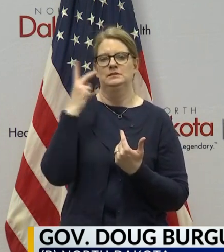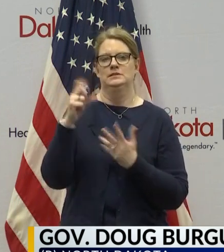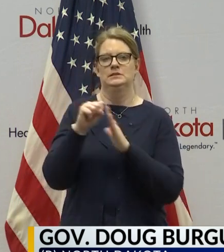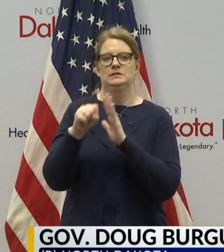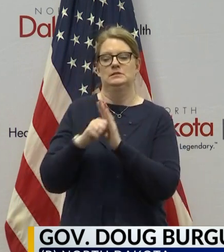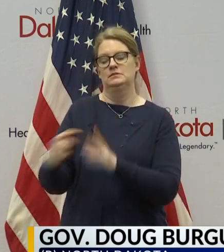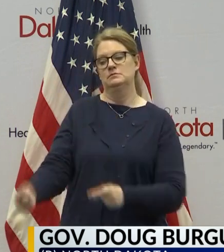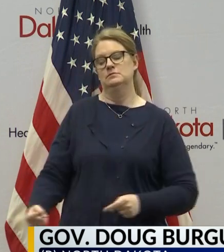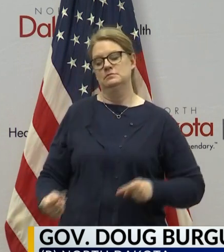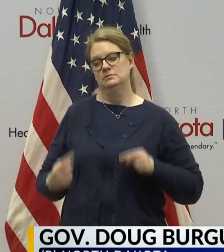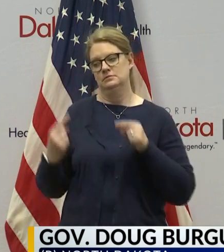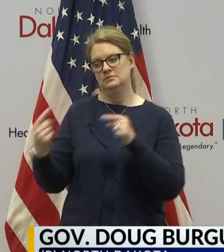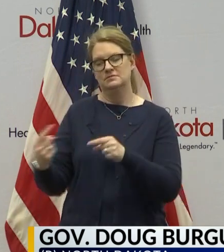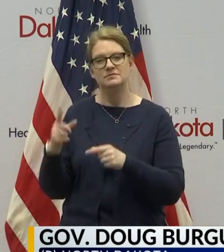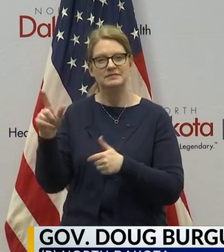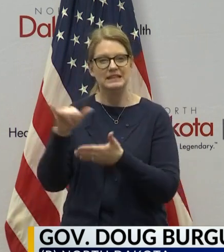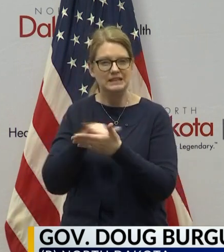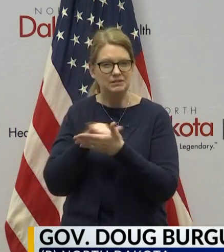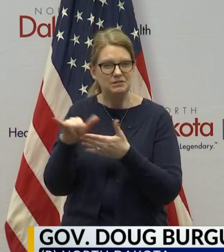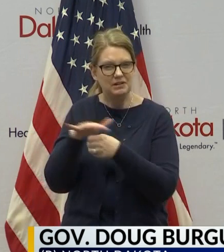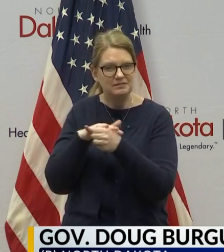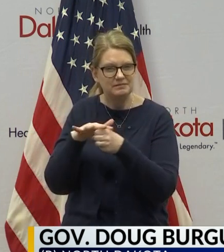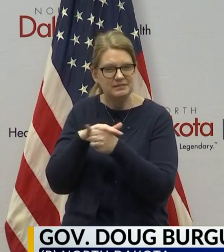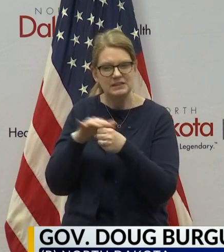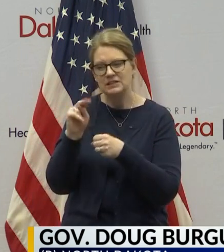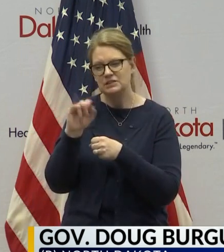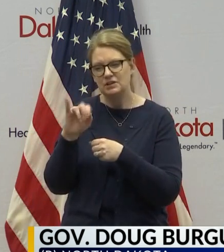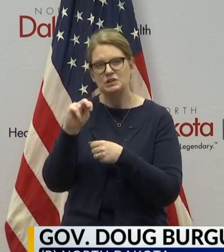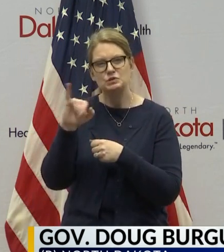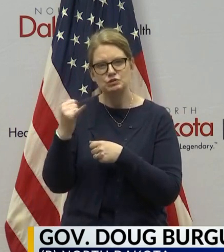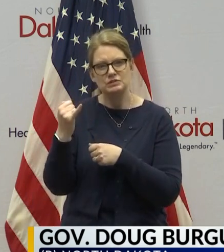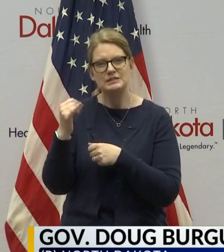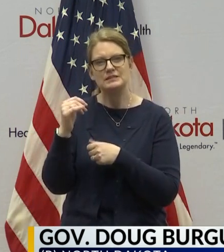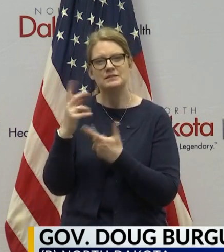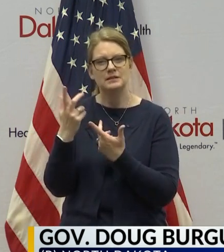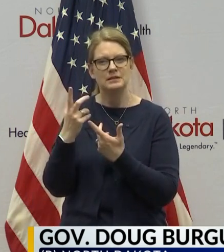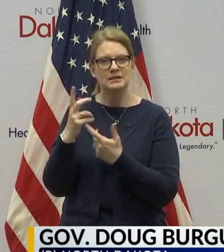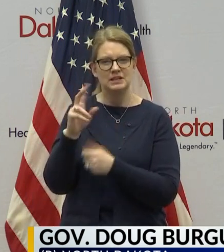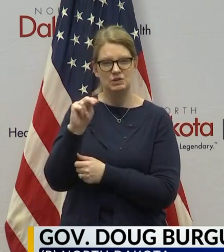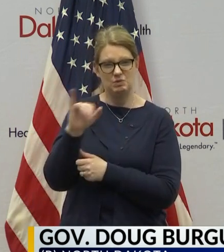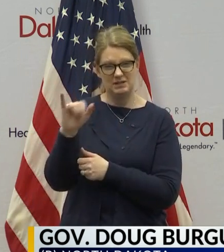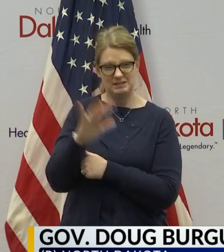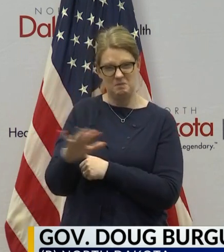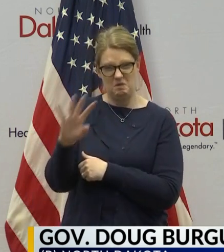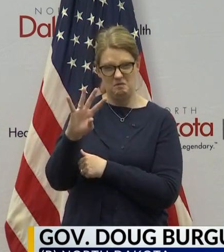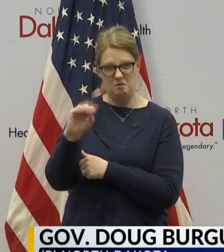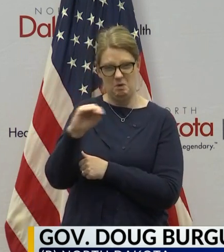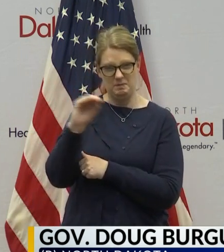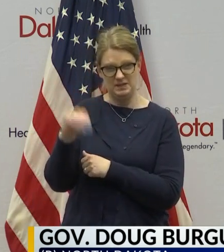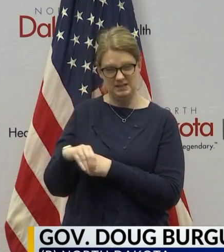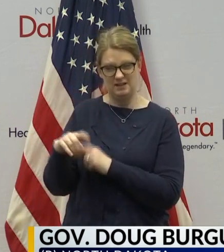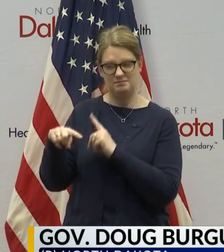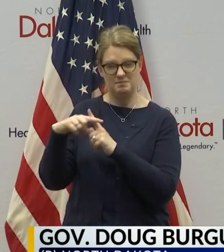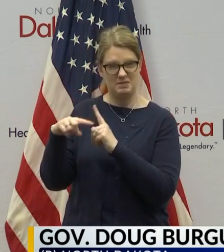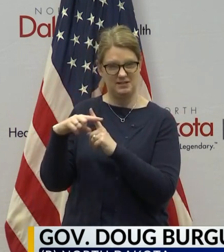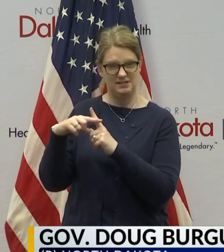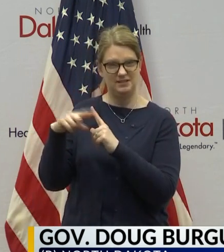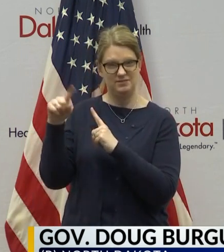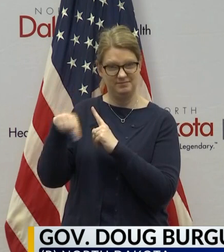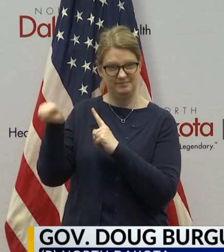now. But whether it's the New York metro area, including New York and New Jersey, New York's at about a 40% positive.